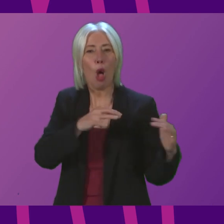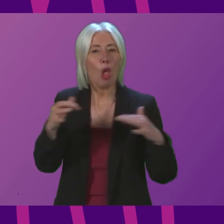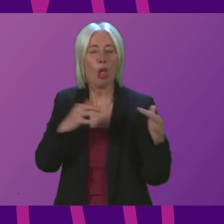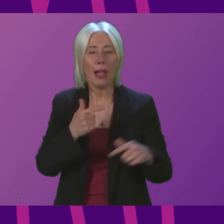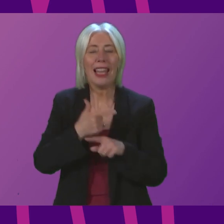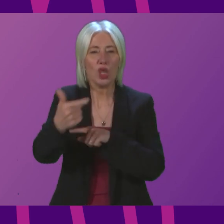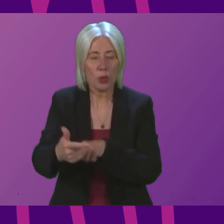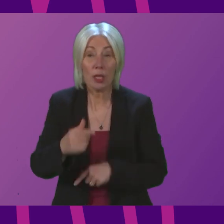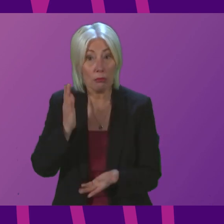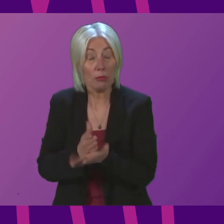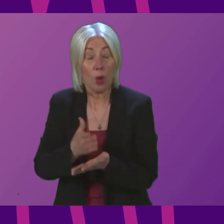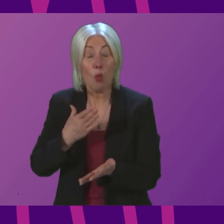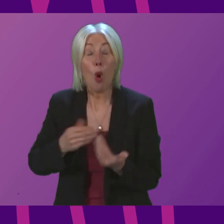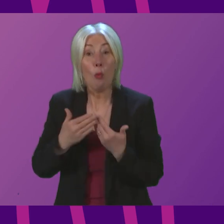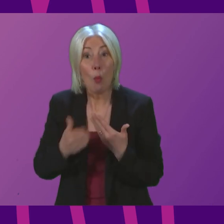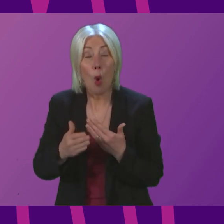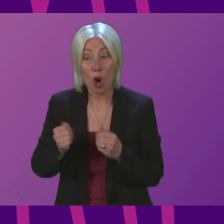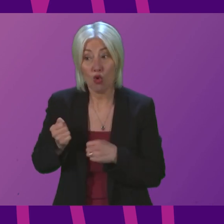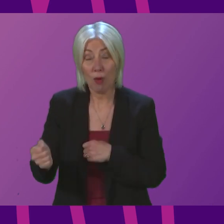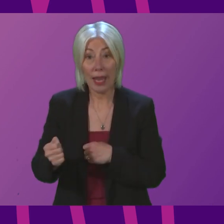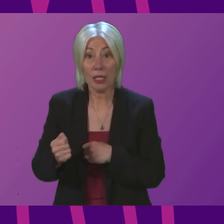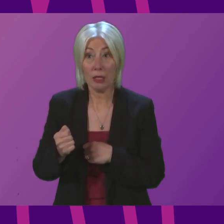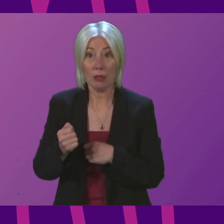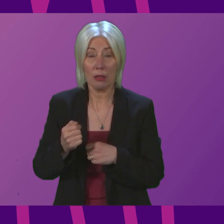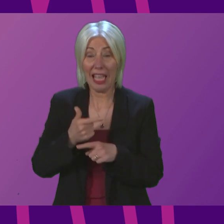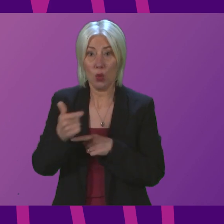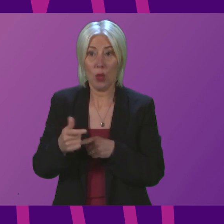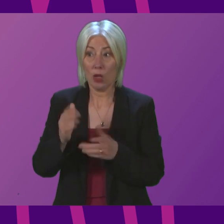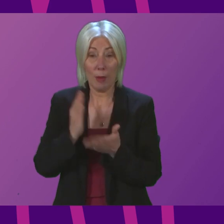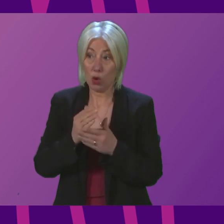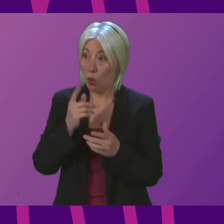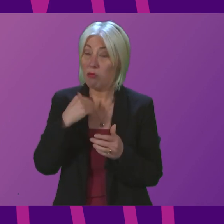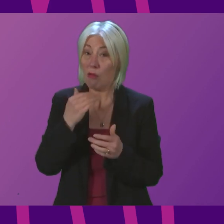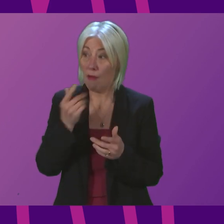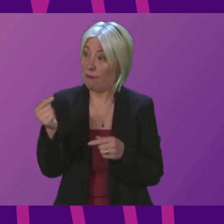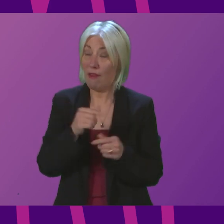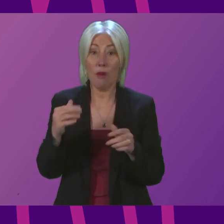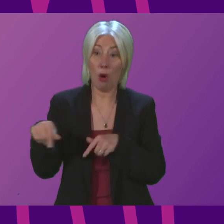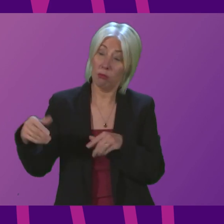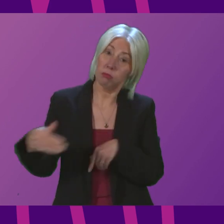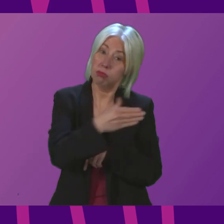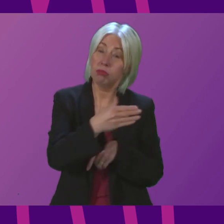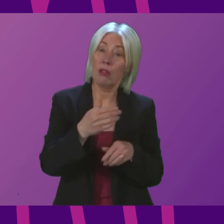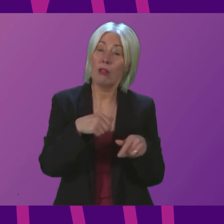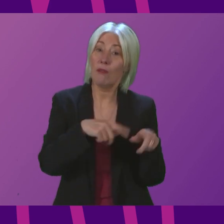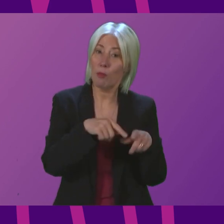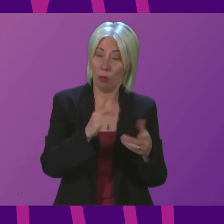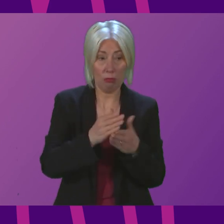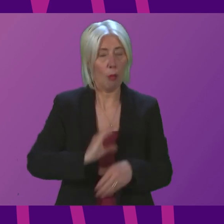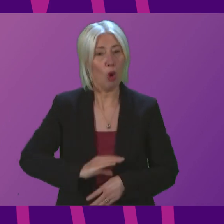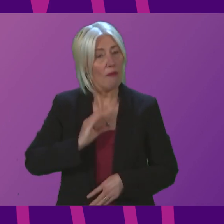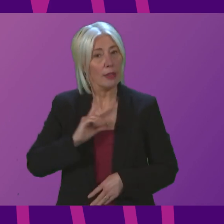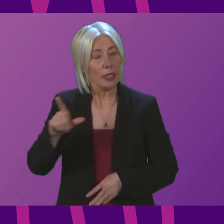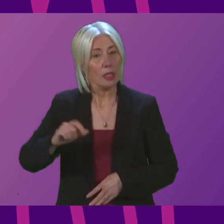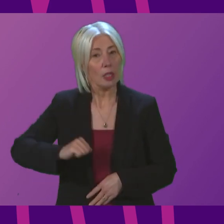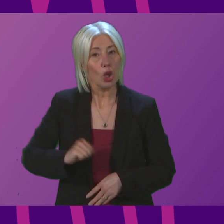more services in place to deal with the Ukraine match and I'm very confident that Scotrail